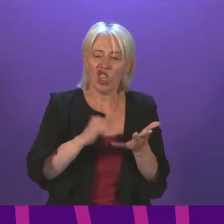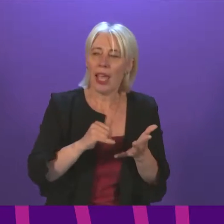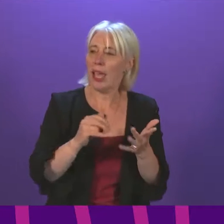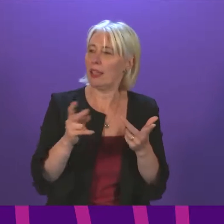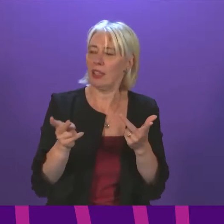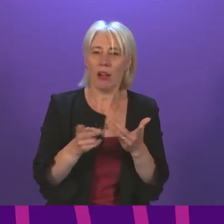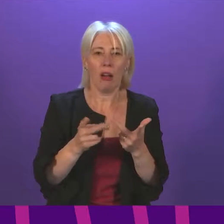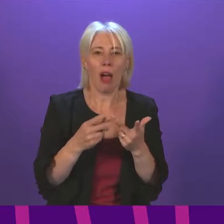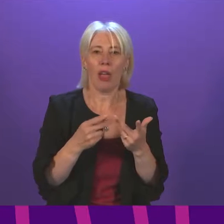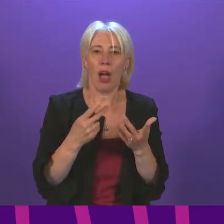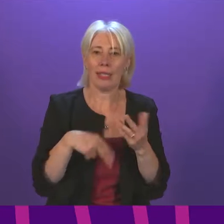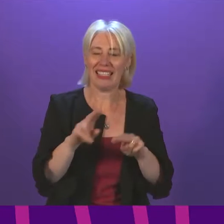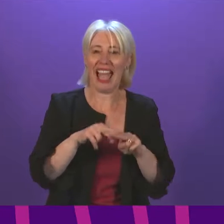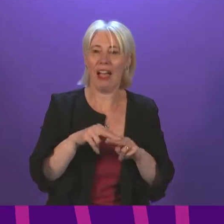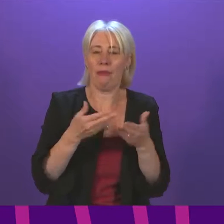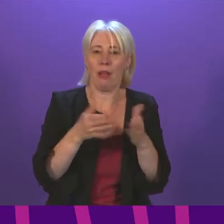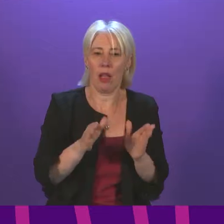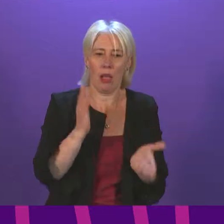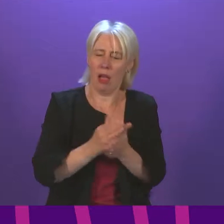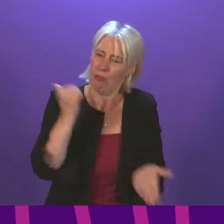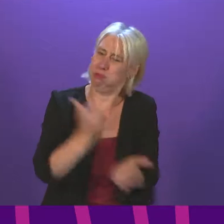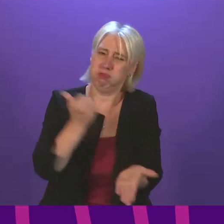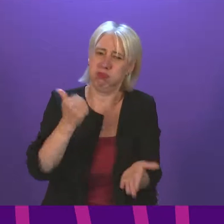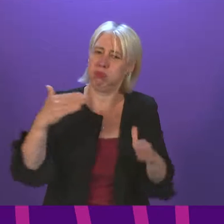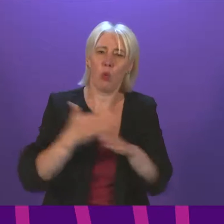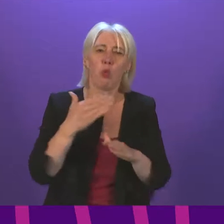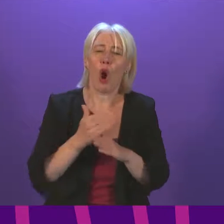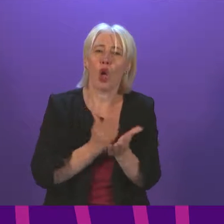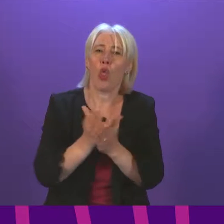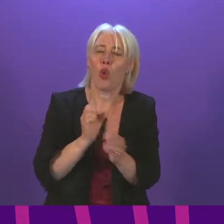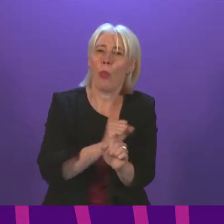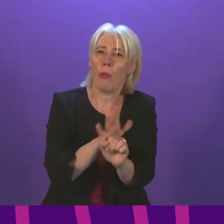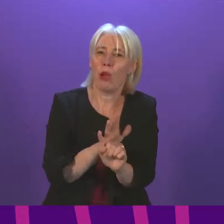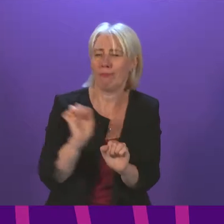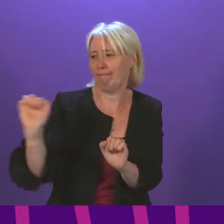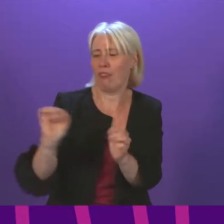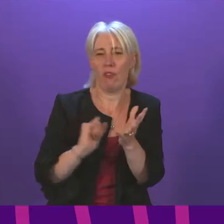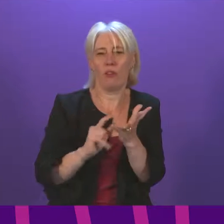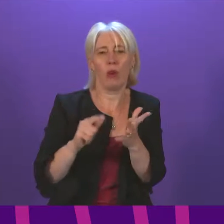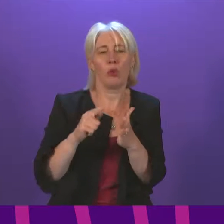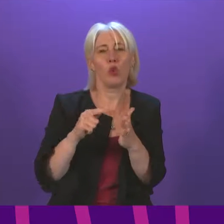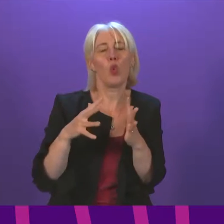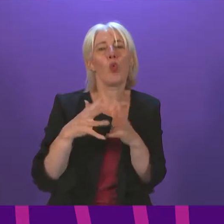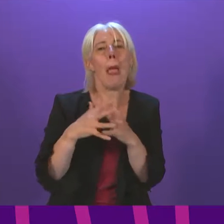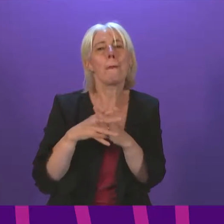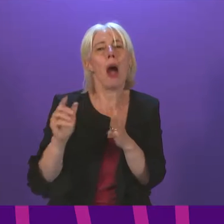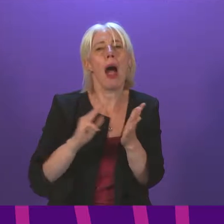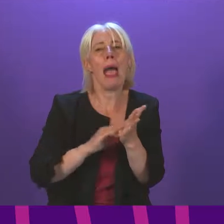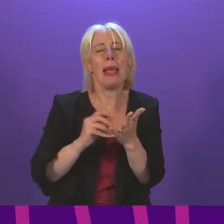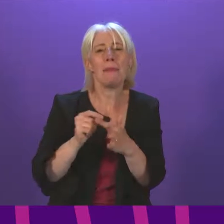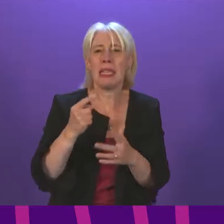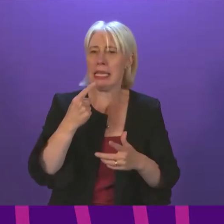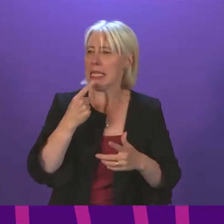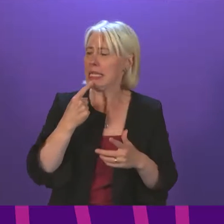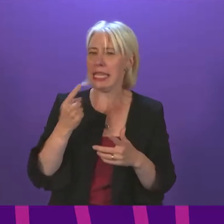public sector staff have done a remarkable job during the pandemic, and that comments from Sue Webber, MSP, prior to the election, suggesting public